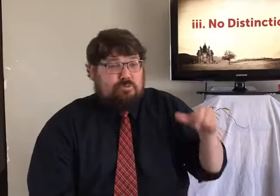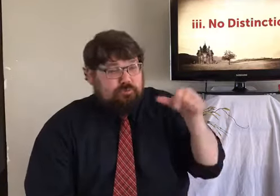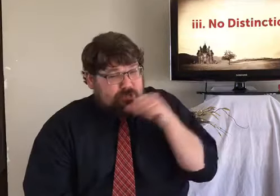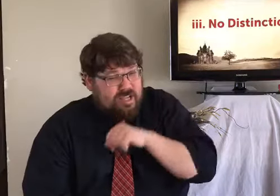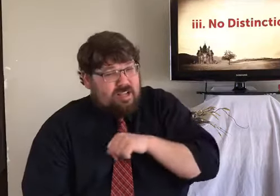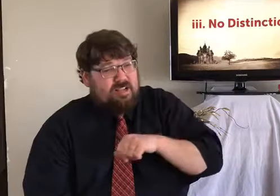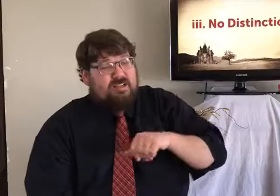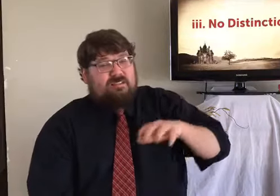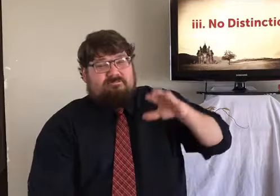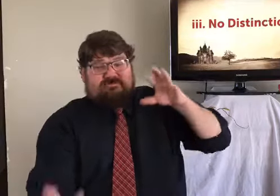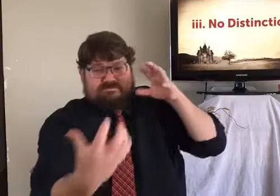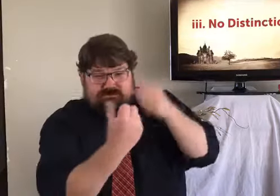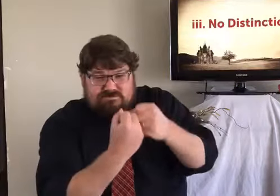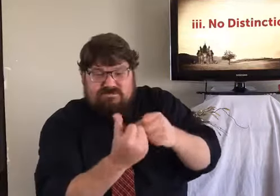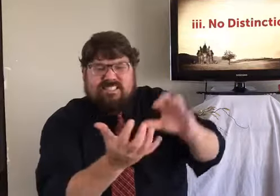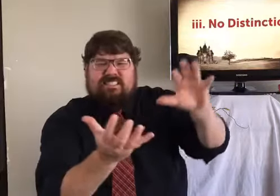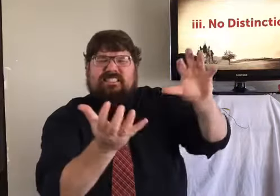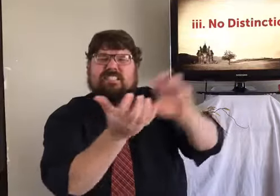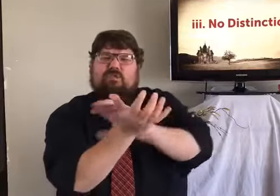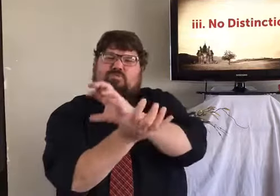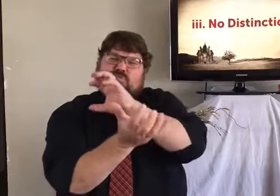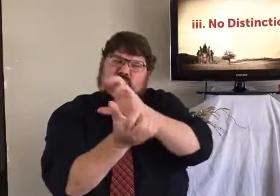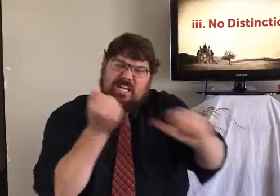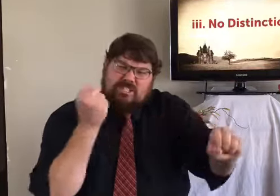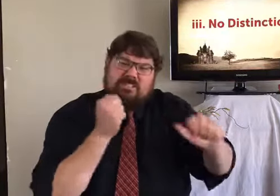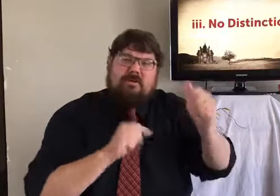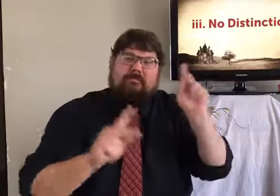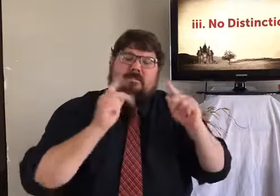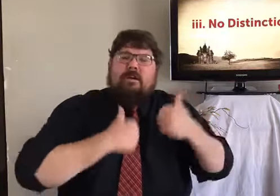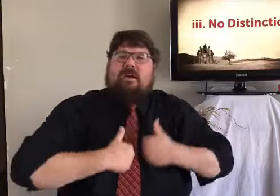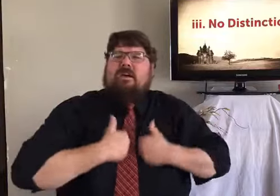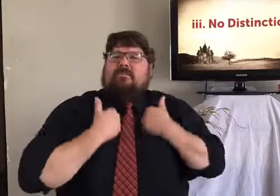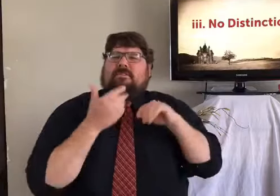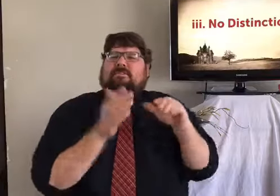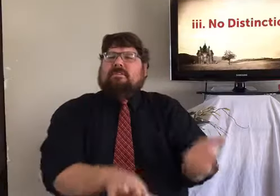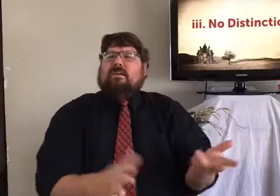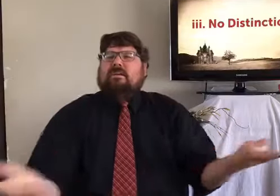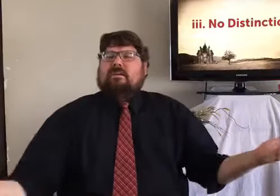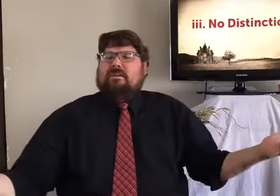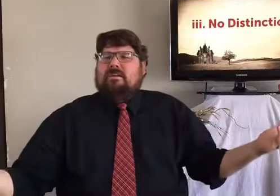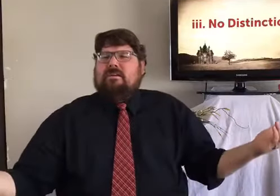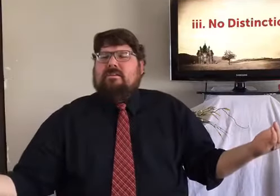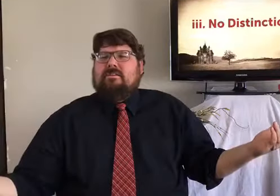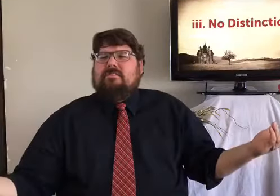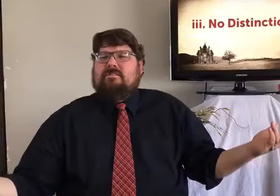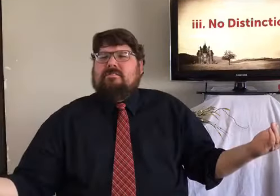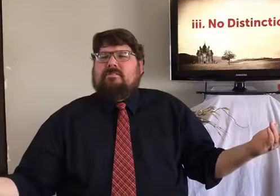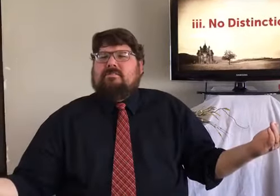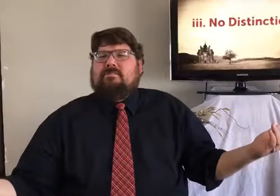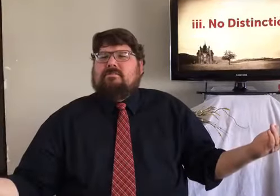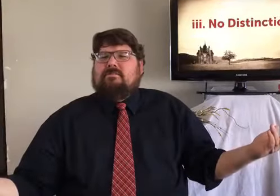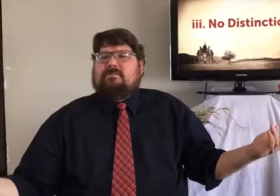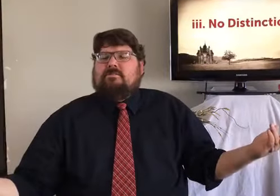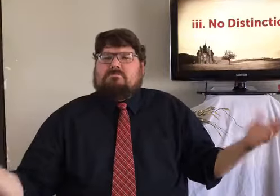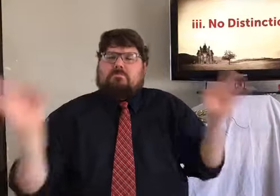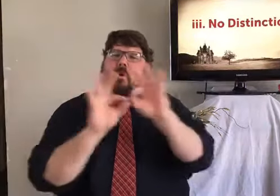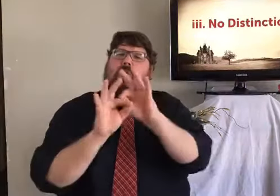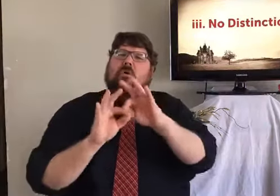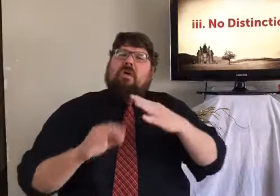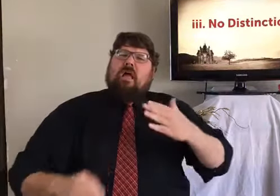They don't show the effects of a DUI. They don't show the devastation and destruction of people's